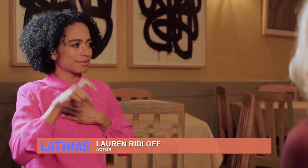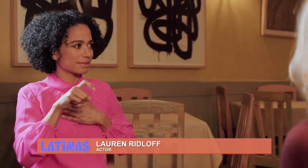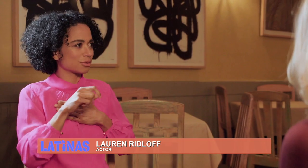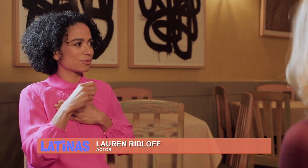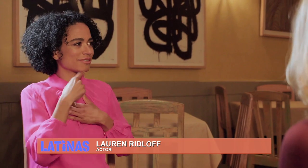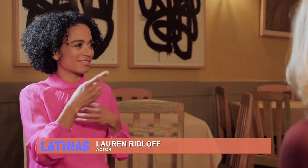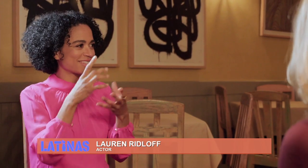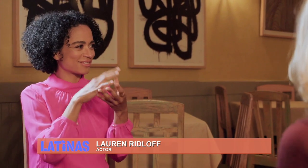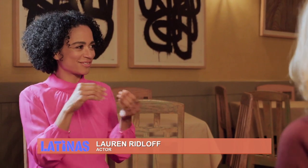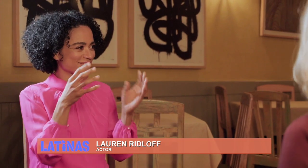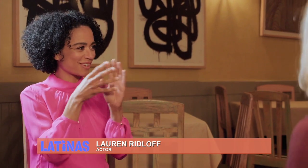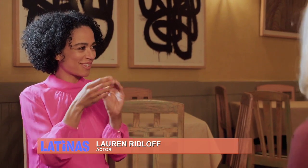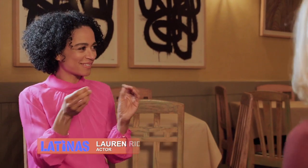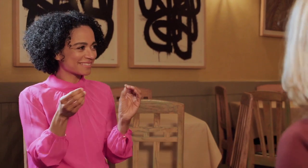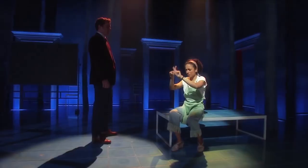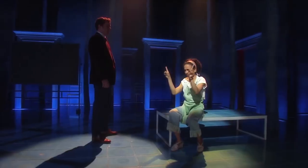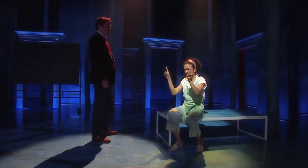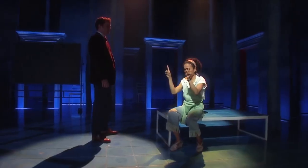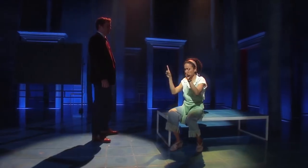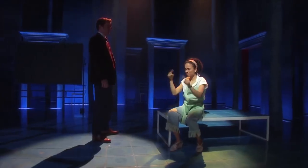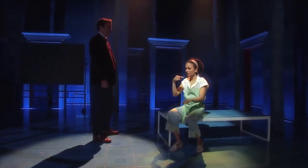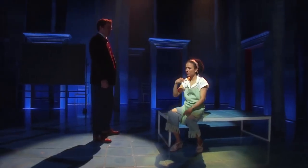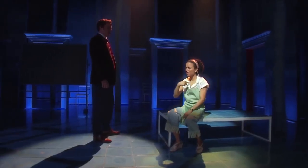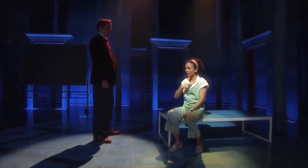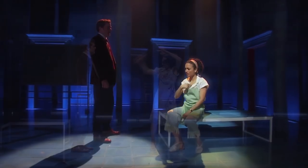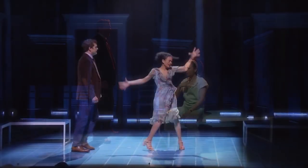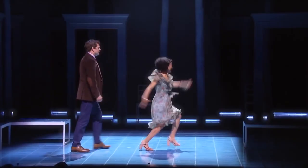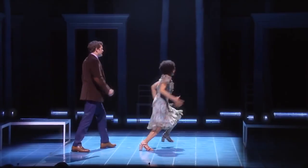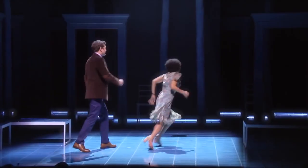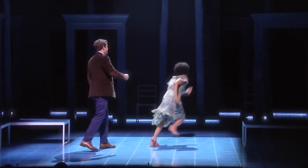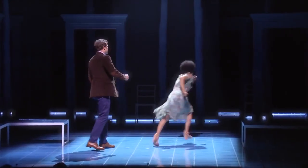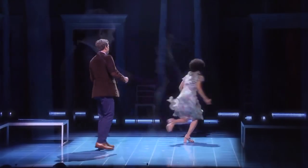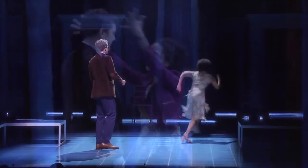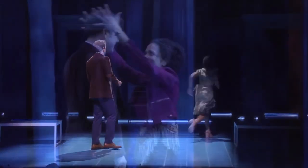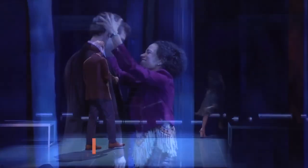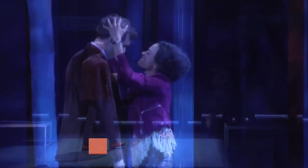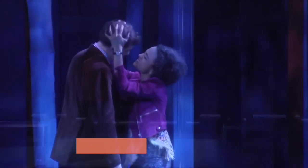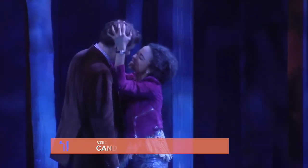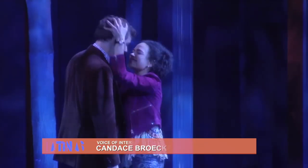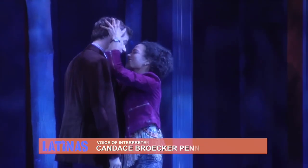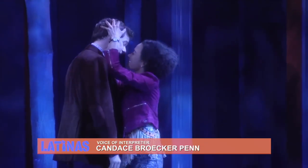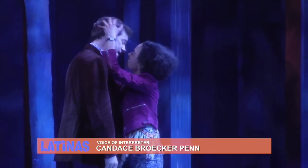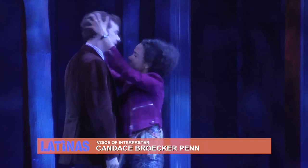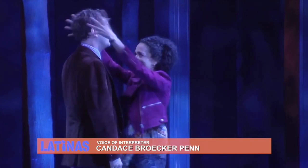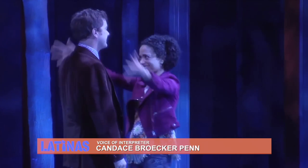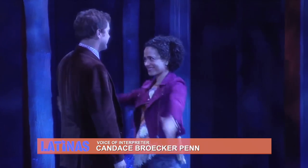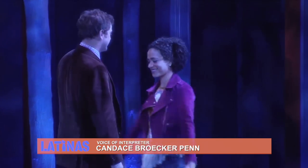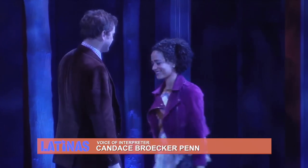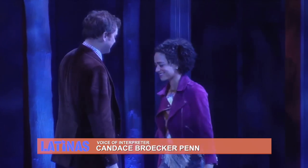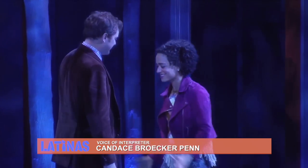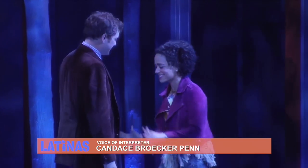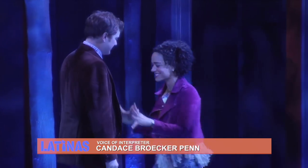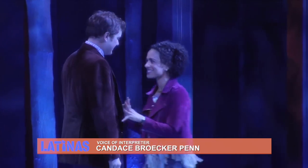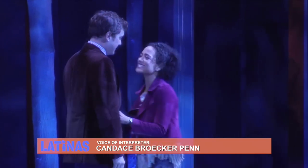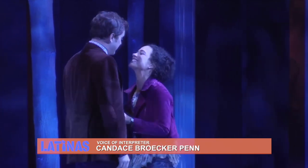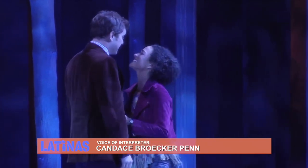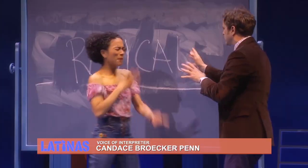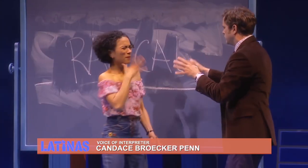I've always felt this need to tell stories. I didn't know that I could act but when I look back